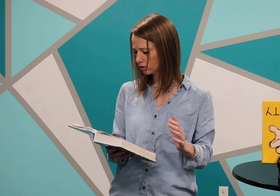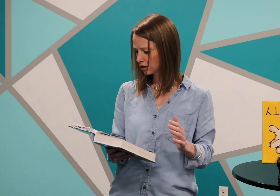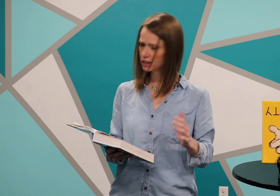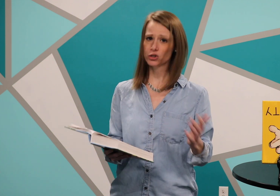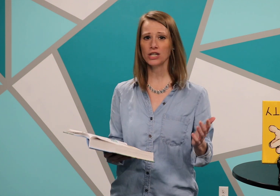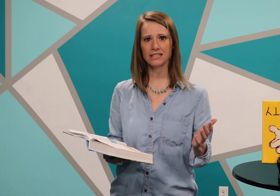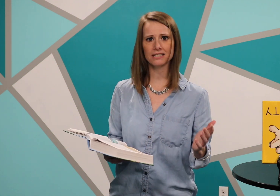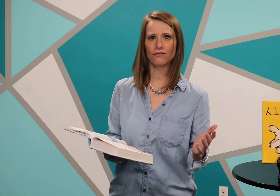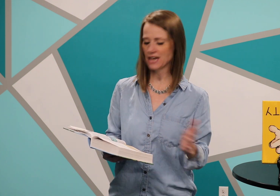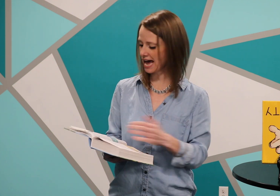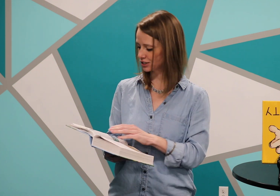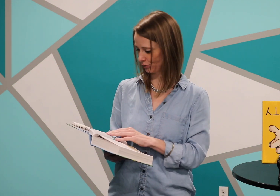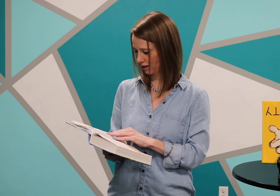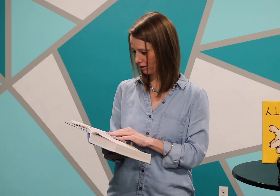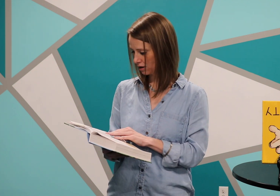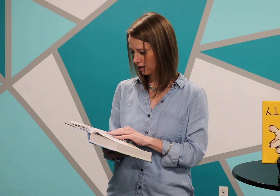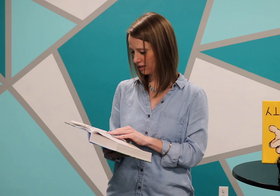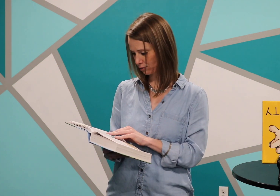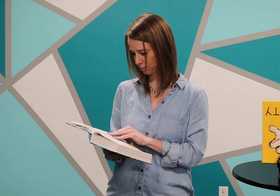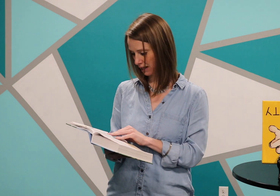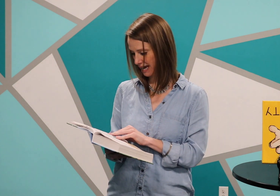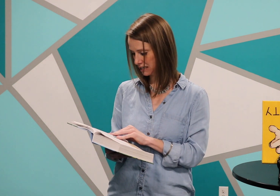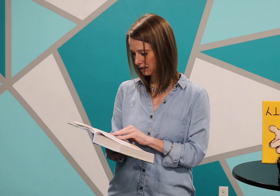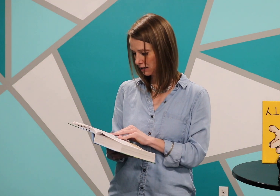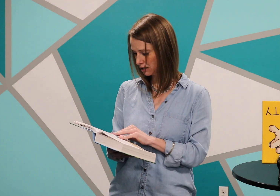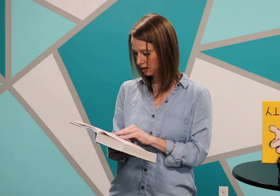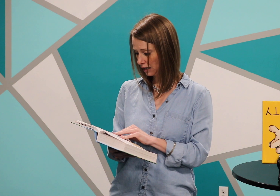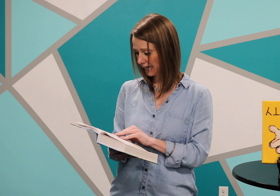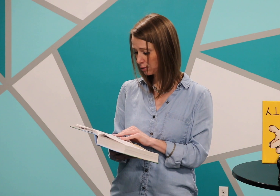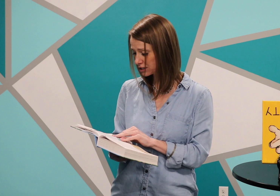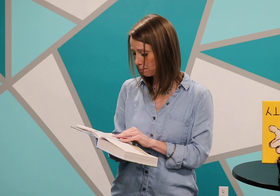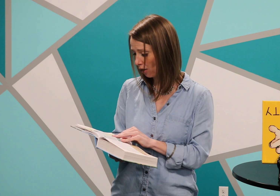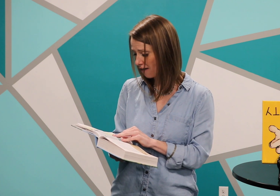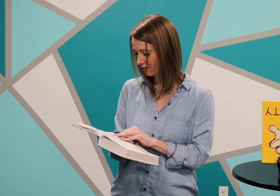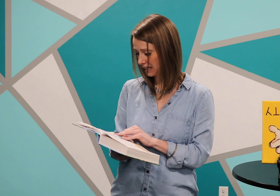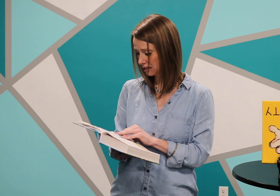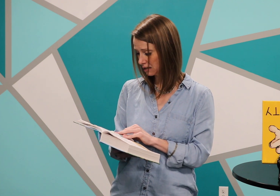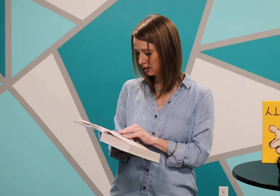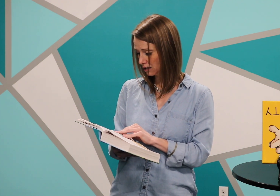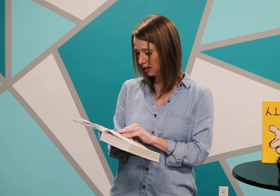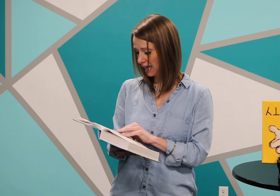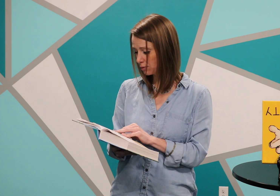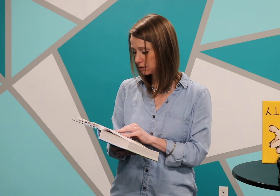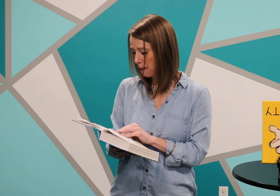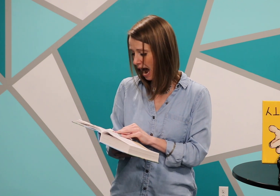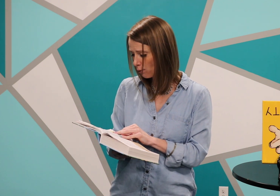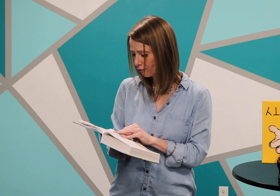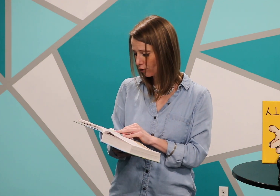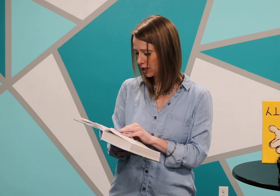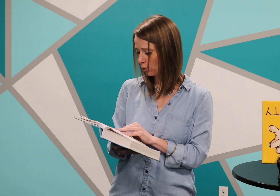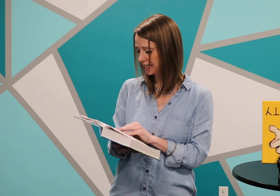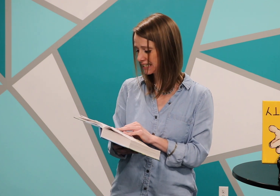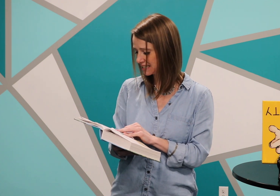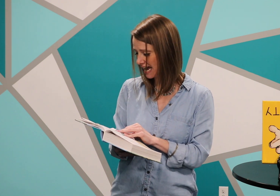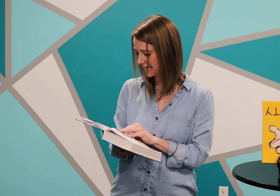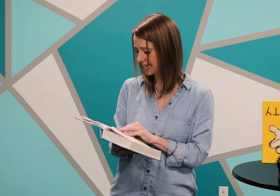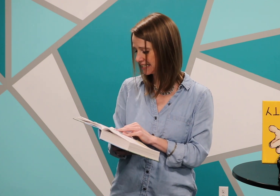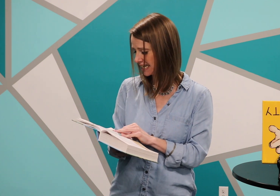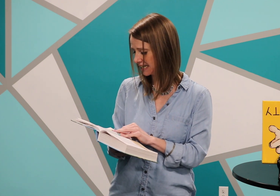Jesus of Nazareth, they replied. He was a prophet. He was powerful in what he said and did